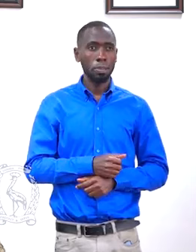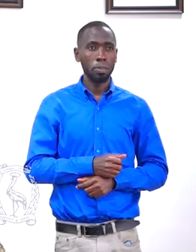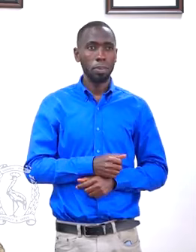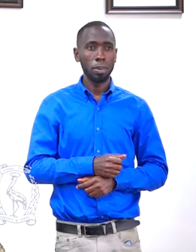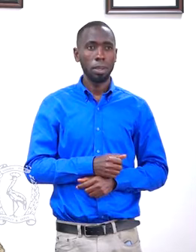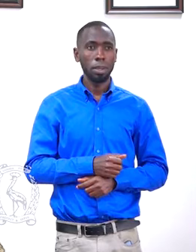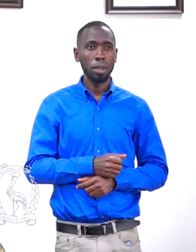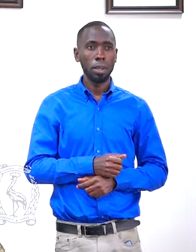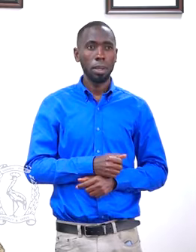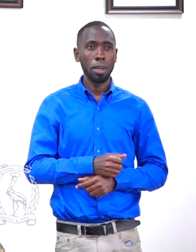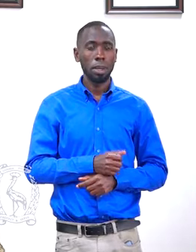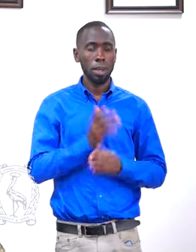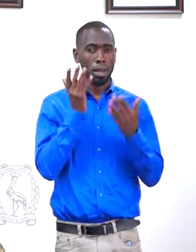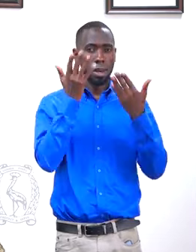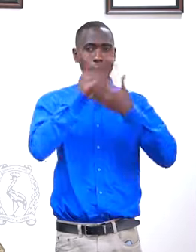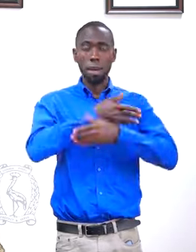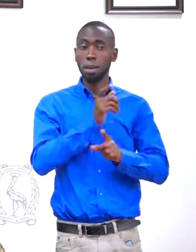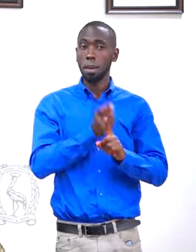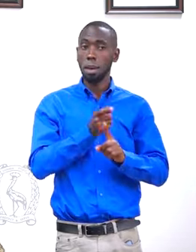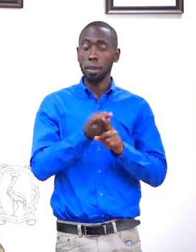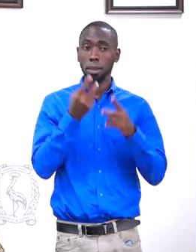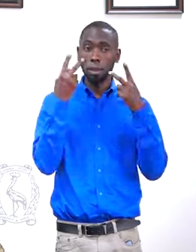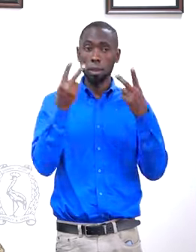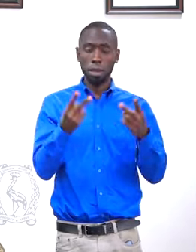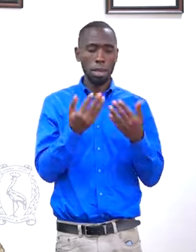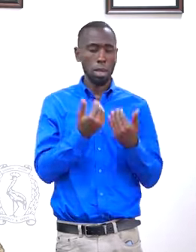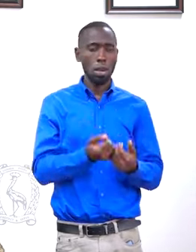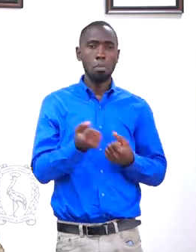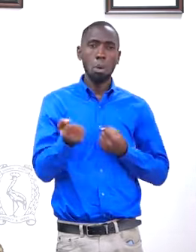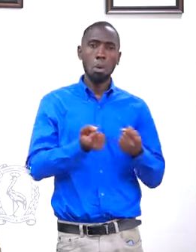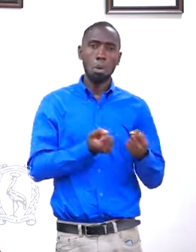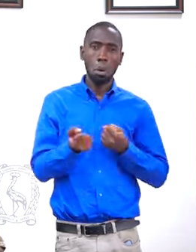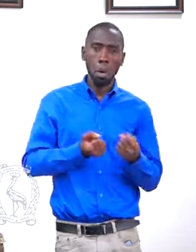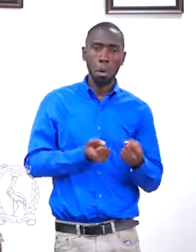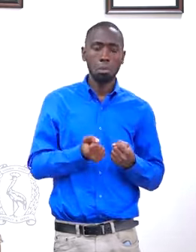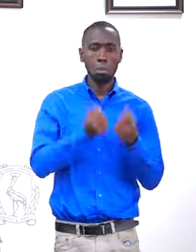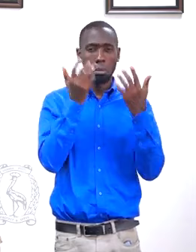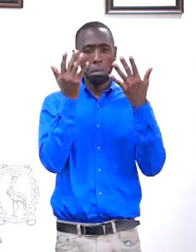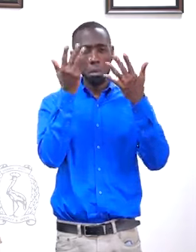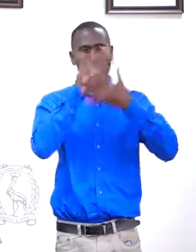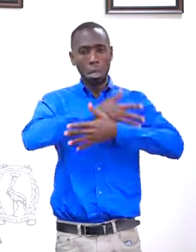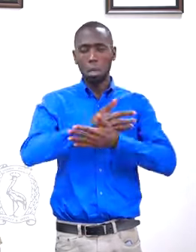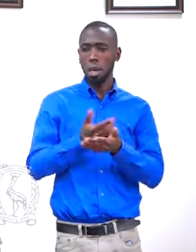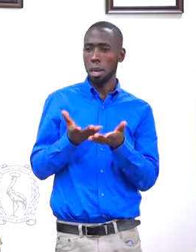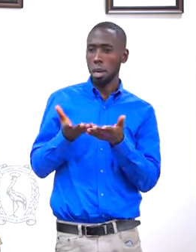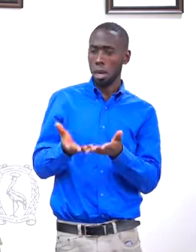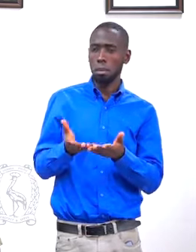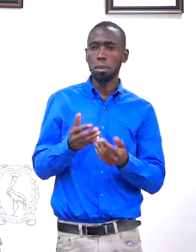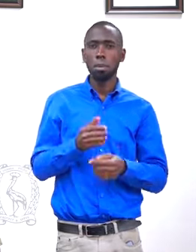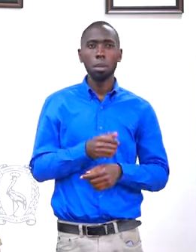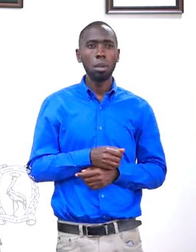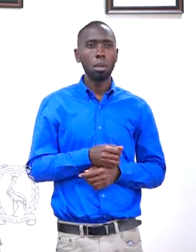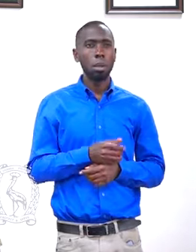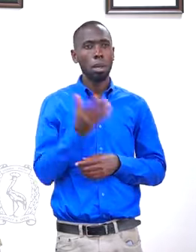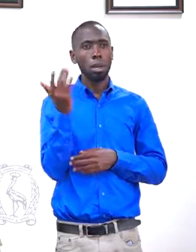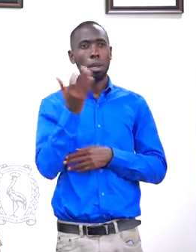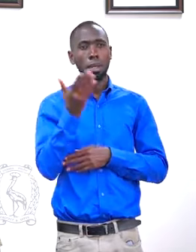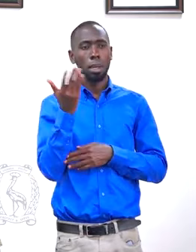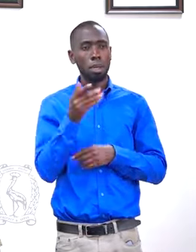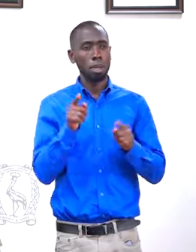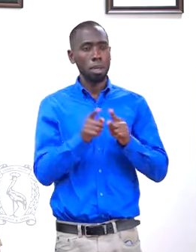she loses her sight at night. So she was in the car during night, eh, with, eh, the lecturer.